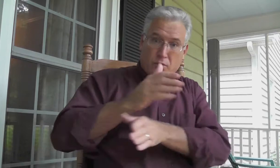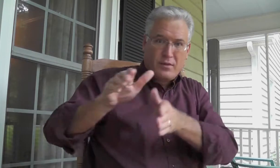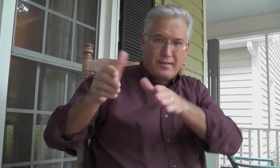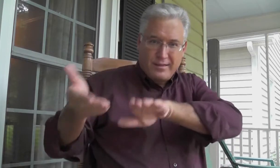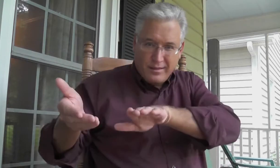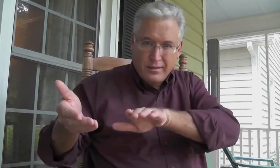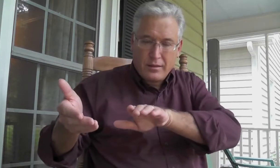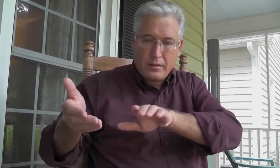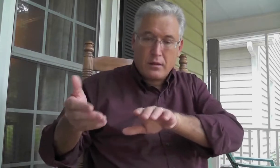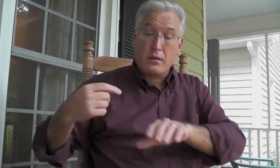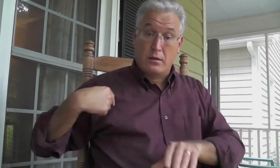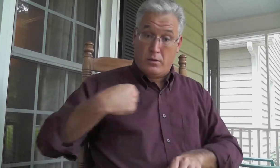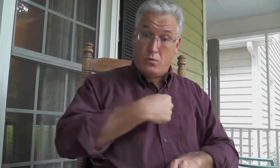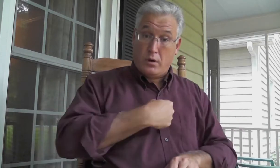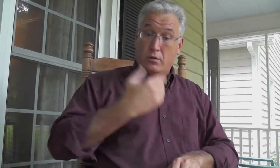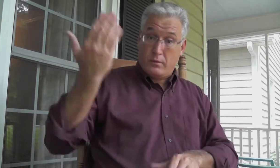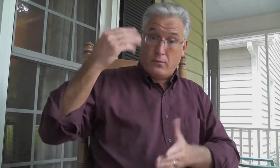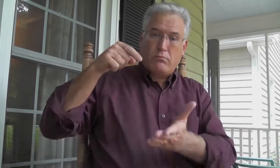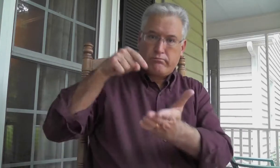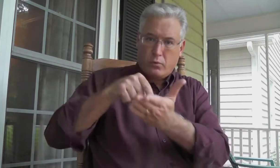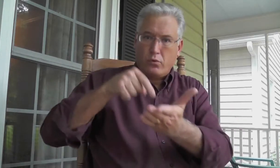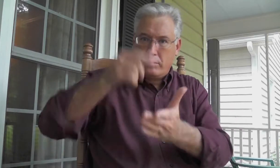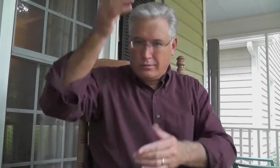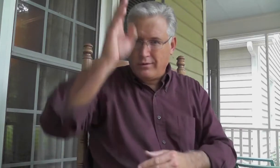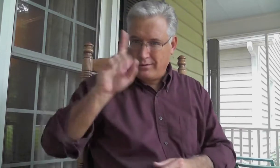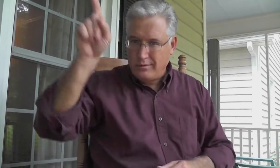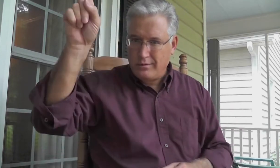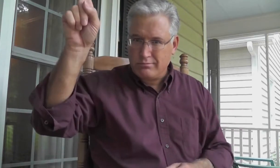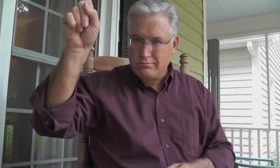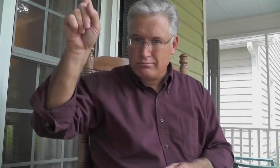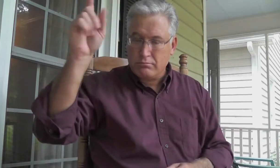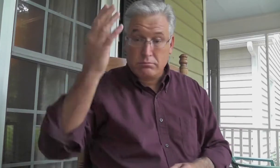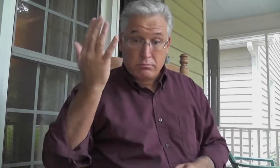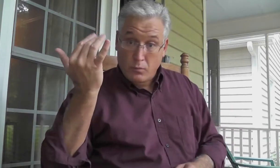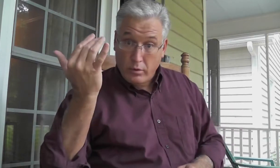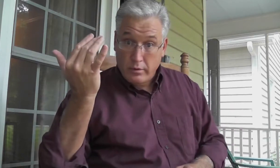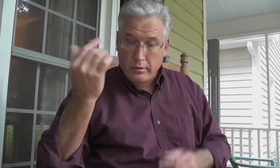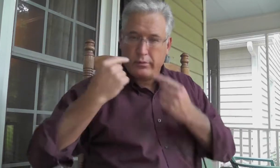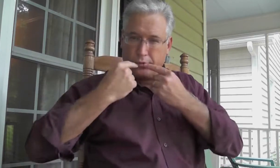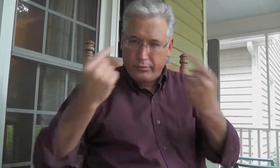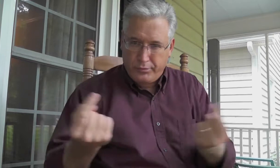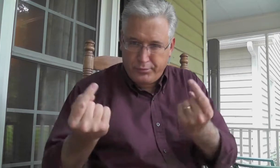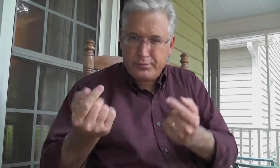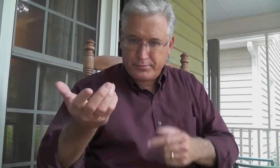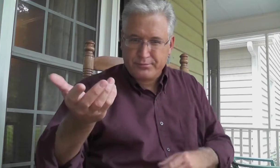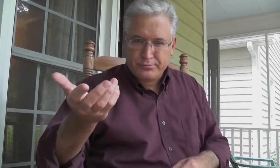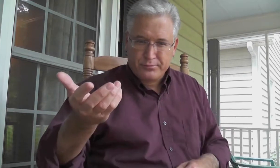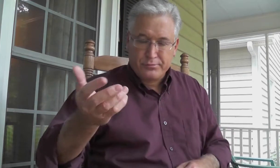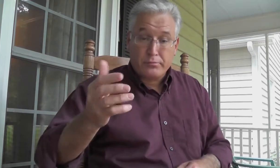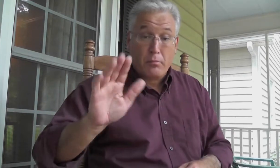now before we die. Our debt of sin that we owe God, what was it? It was sin.